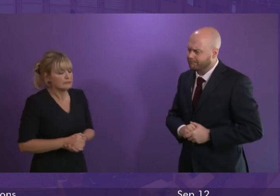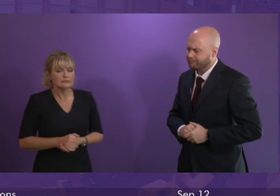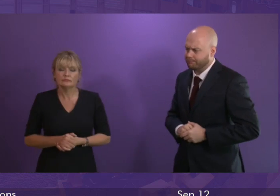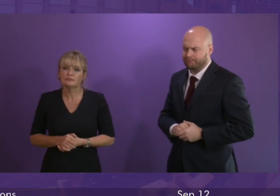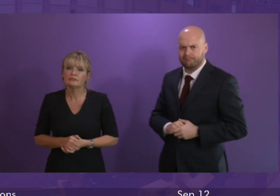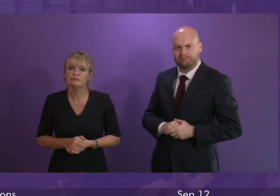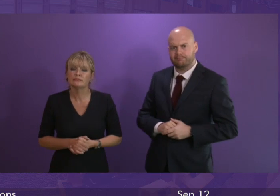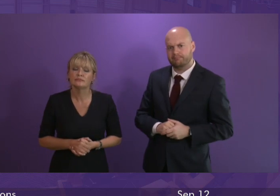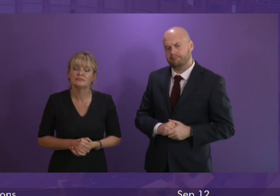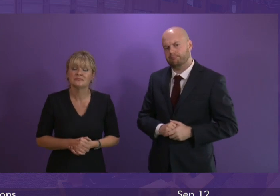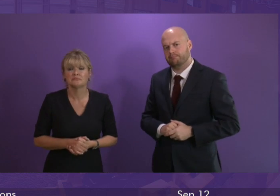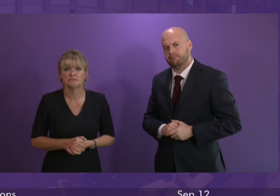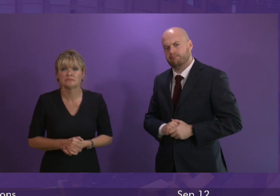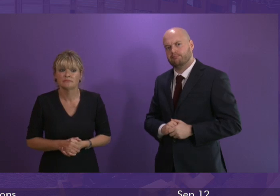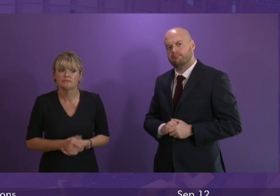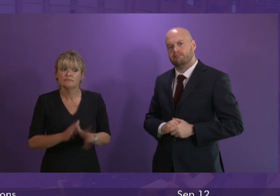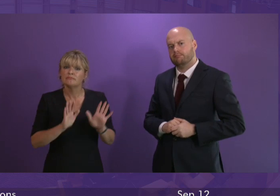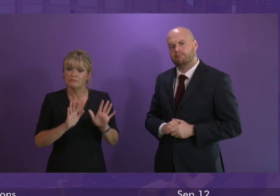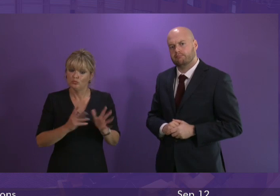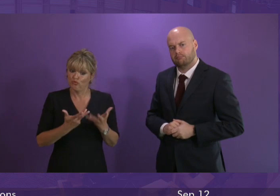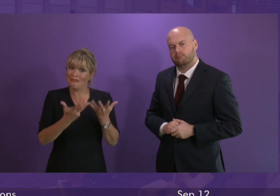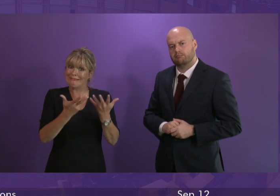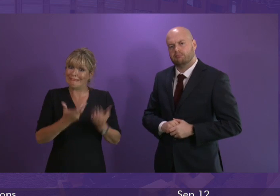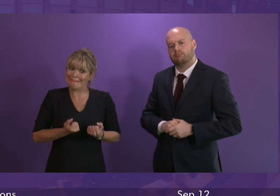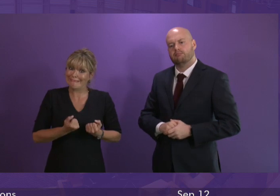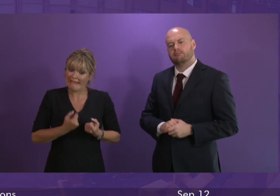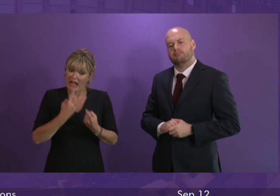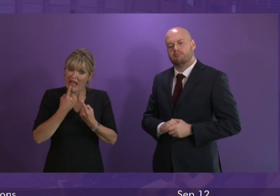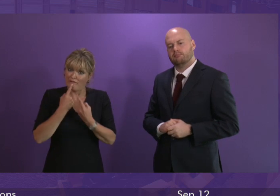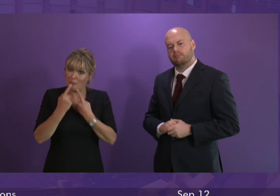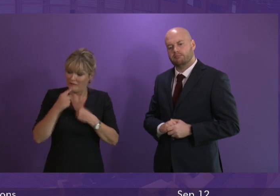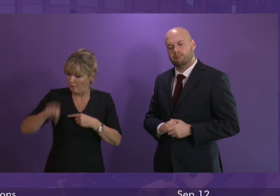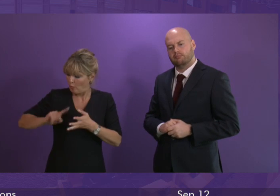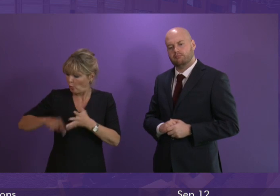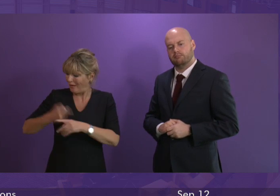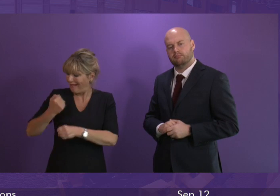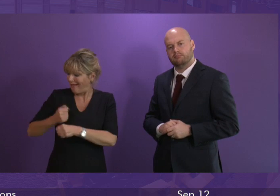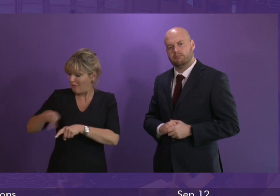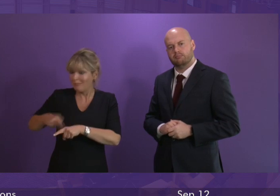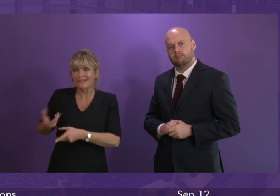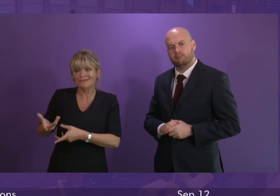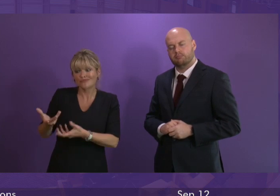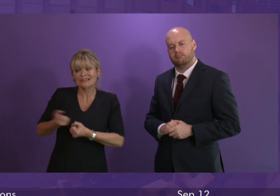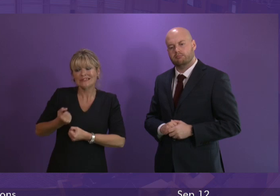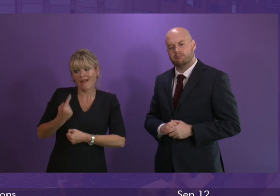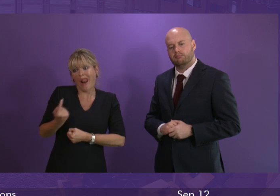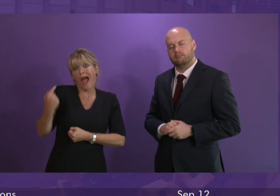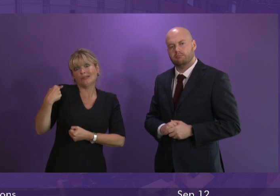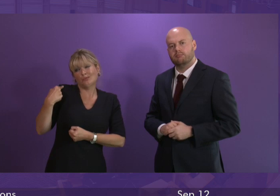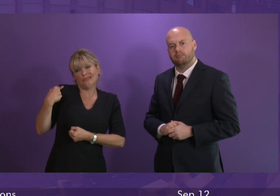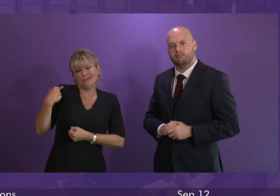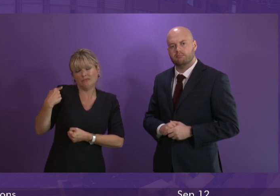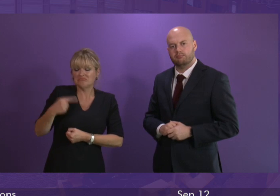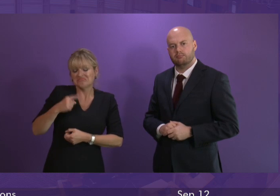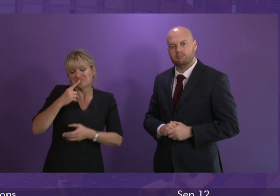well firstly we received communication from the UK government towards the end of last week confirming their